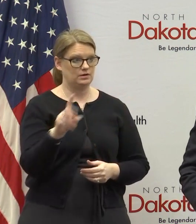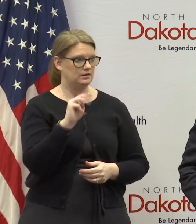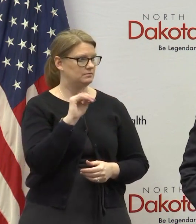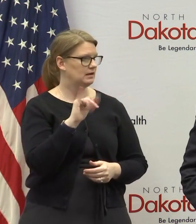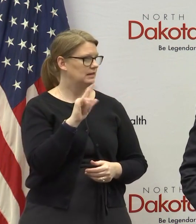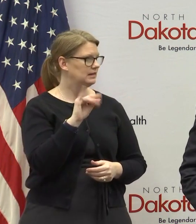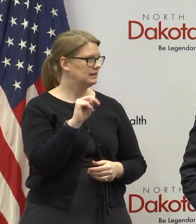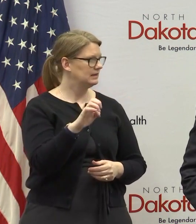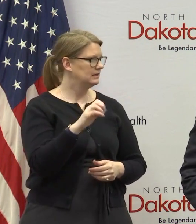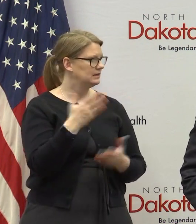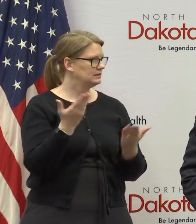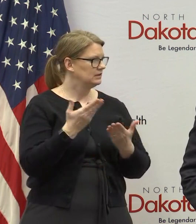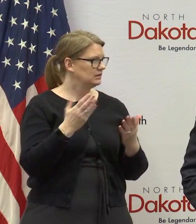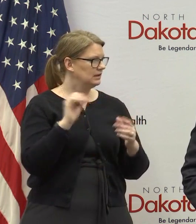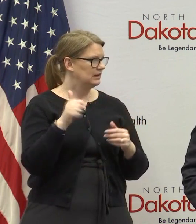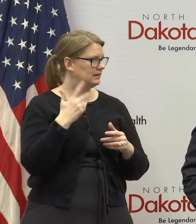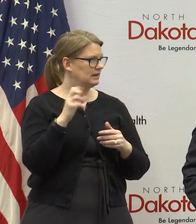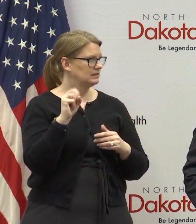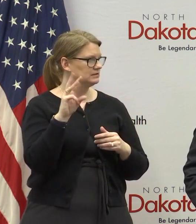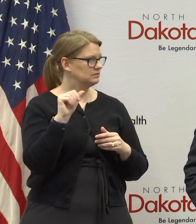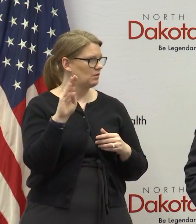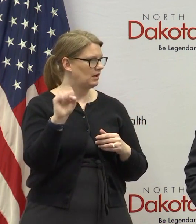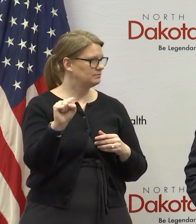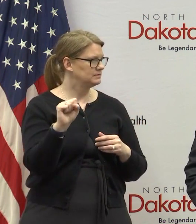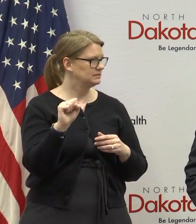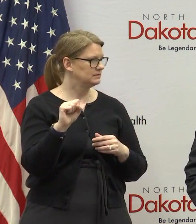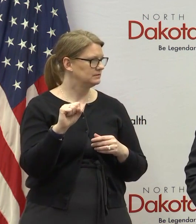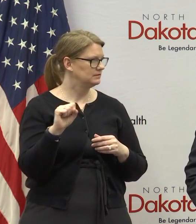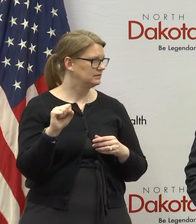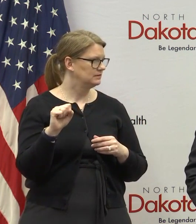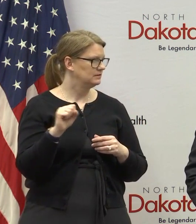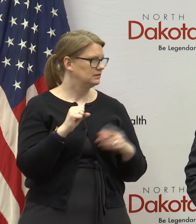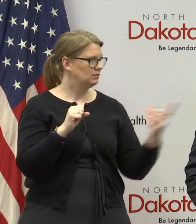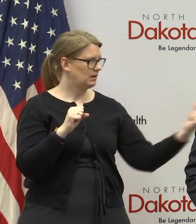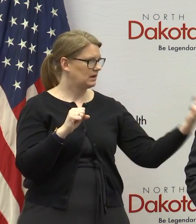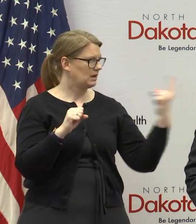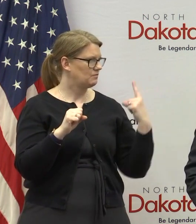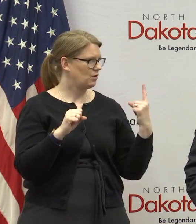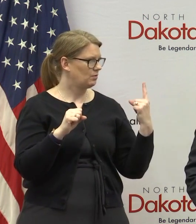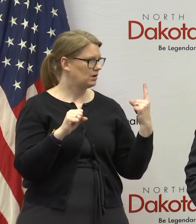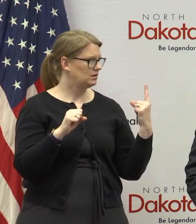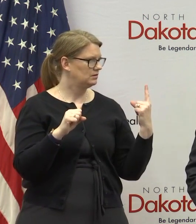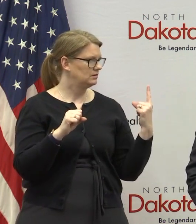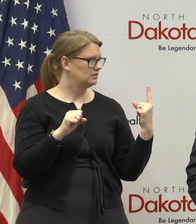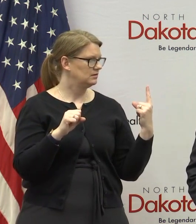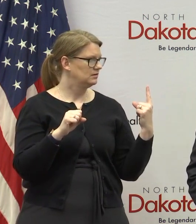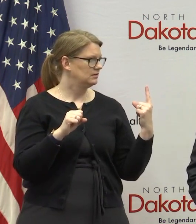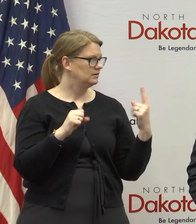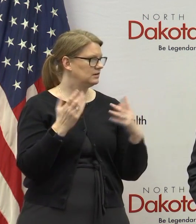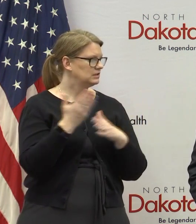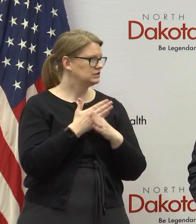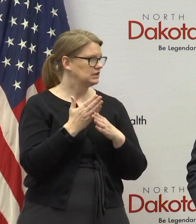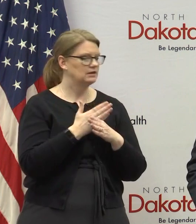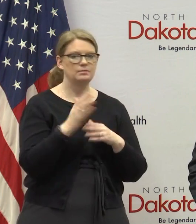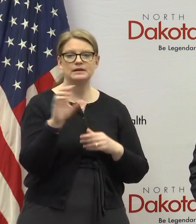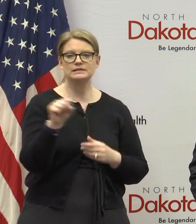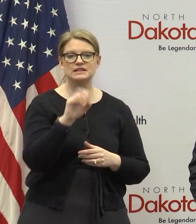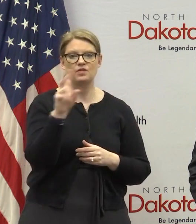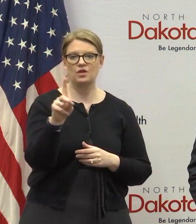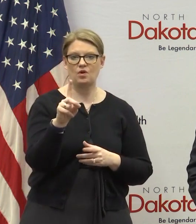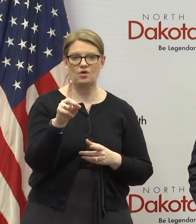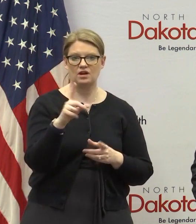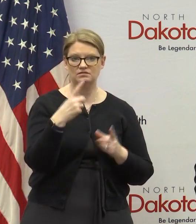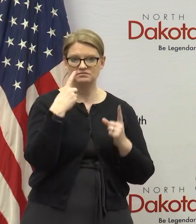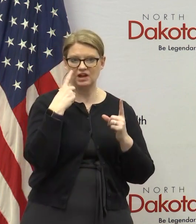lynn is here is there anything on swabs you may want to either uh either come forward or uh or share but on the south dakota deal